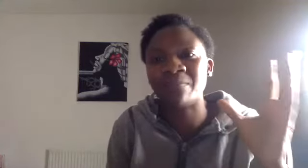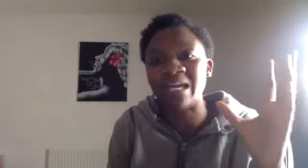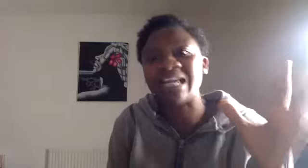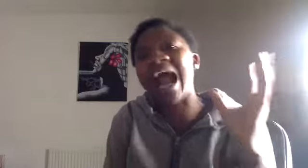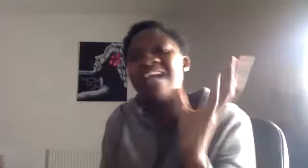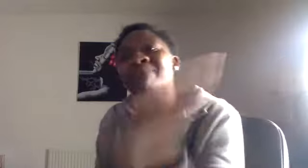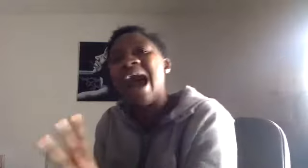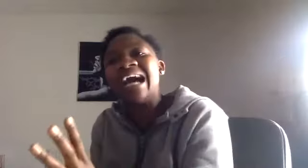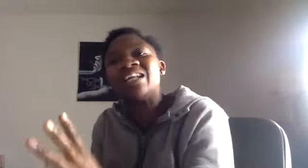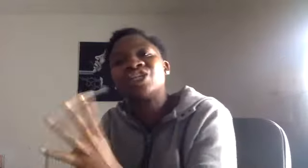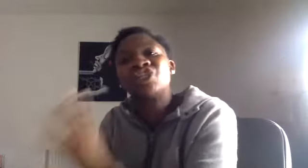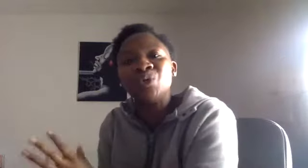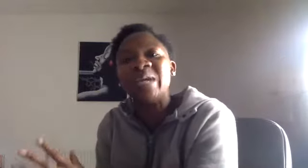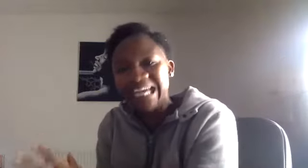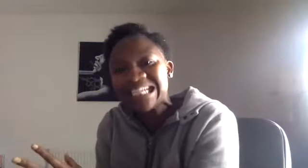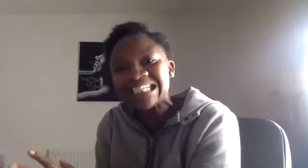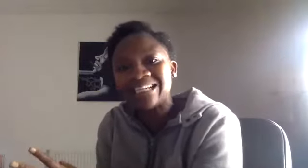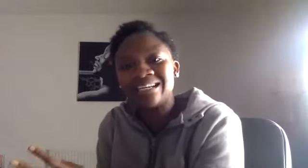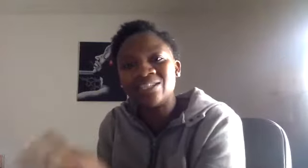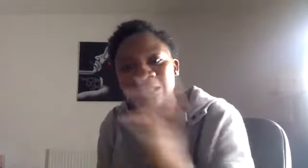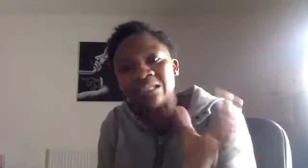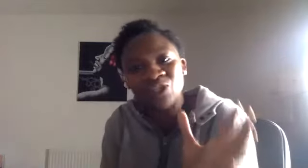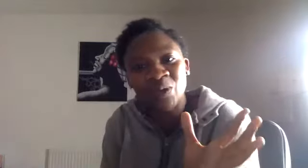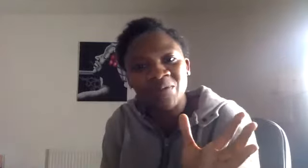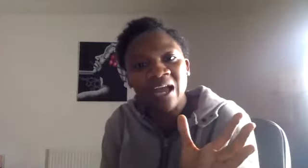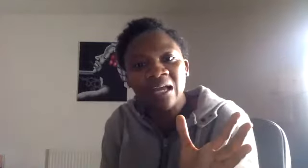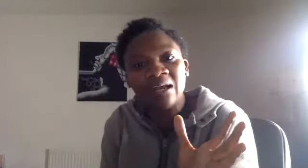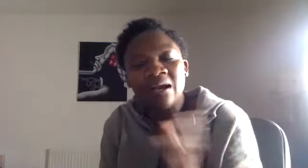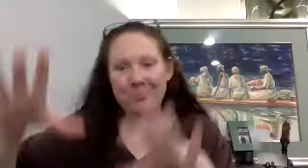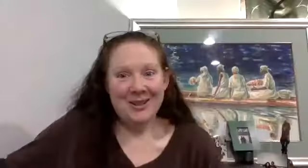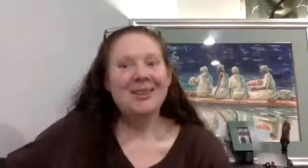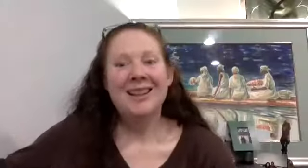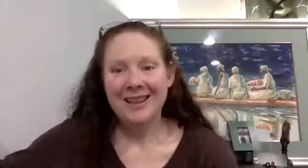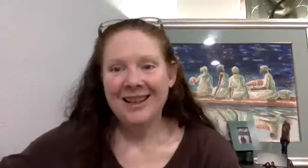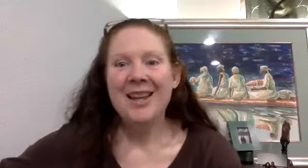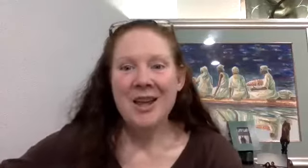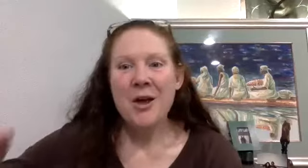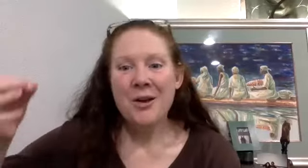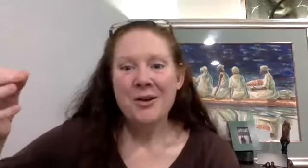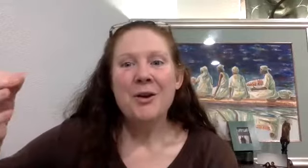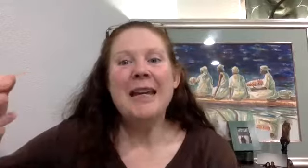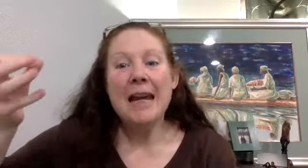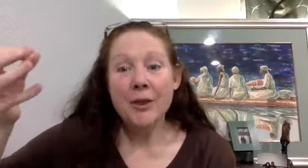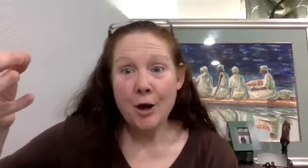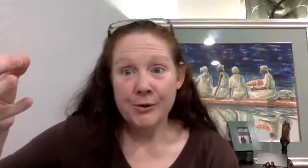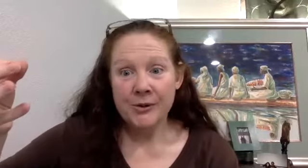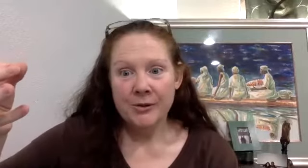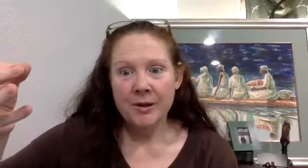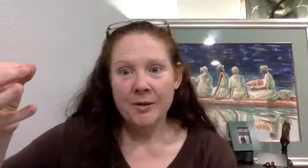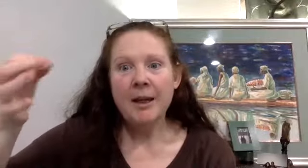being a man that's doing it, do you know what I'm saying? I do. The approach to that. The ethos. The